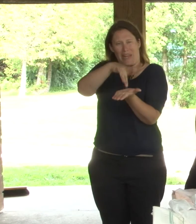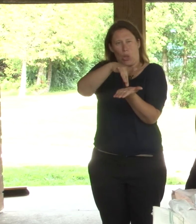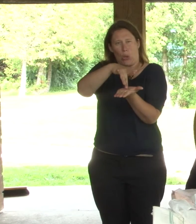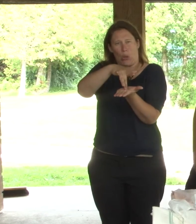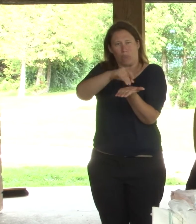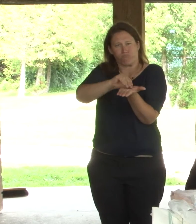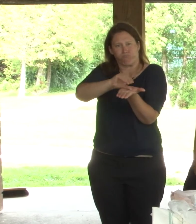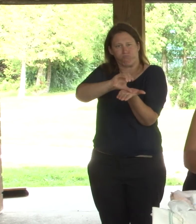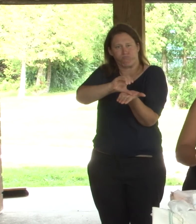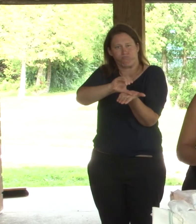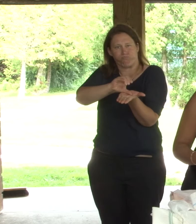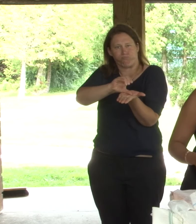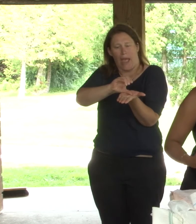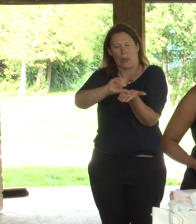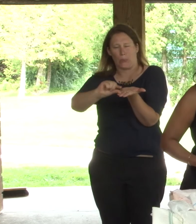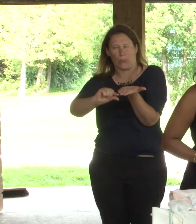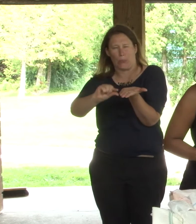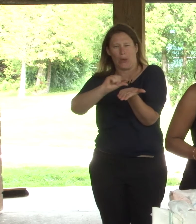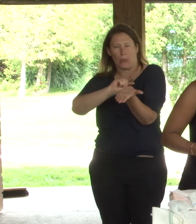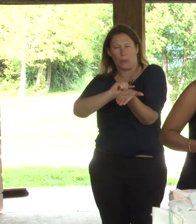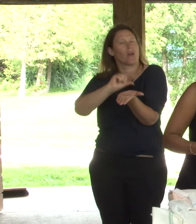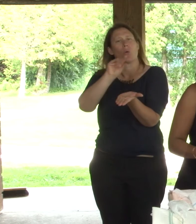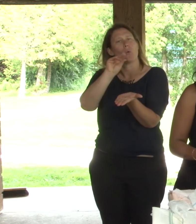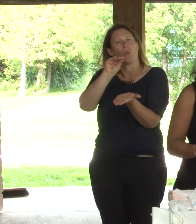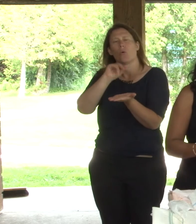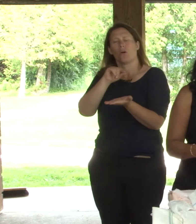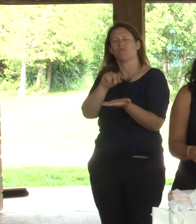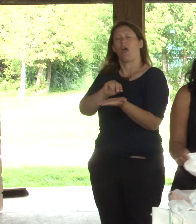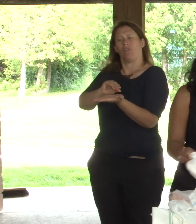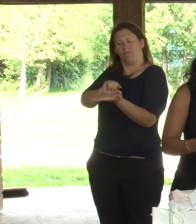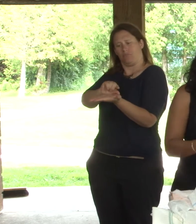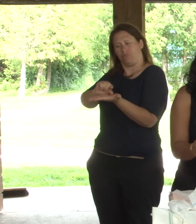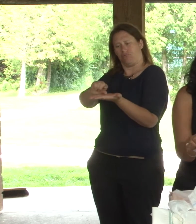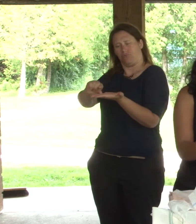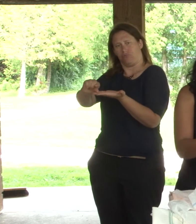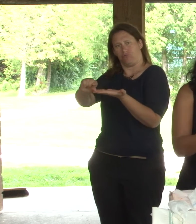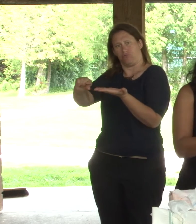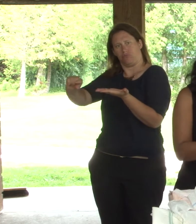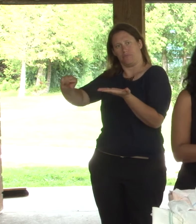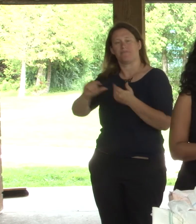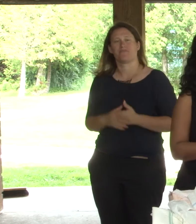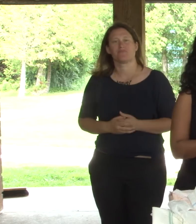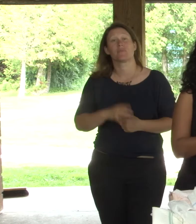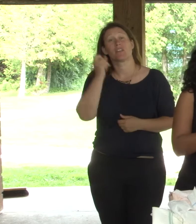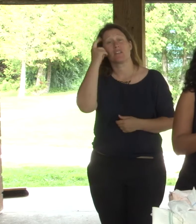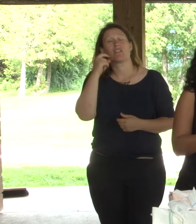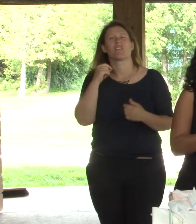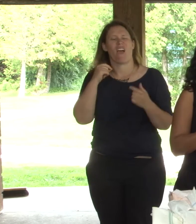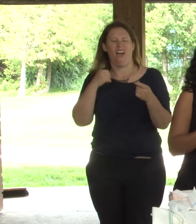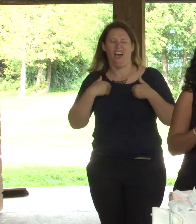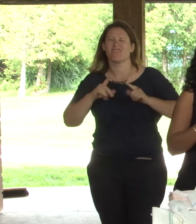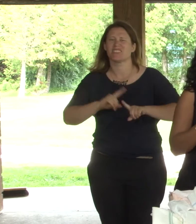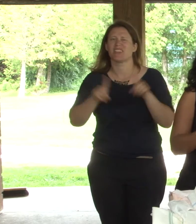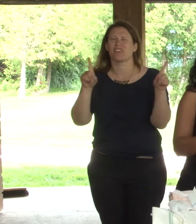they, they hardly leak. And, and there are the different, um, protections for, uh, different time of the day. People usually prefer pull